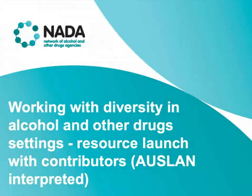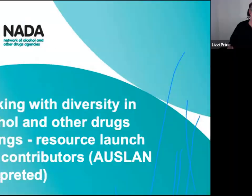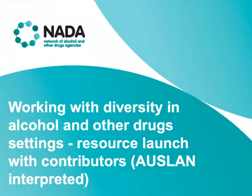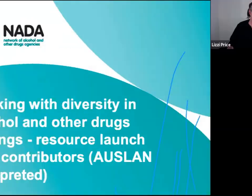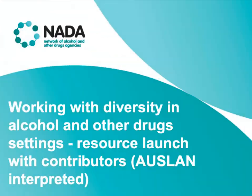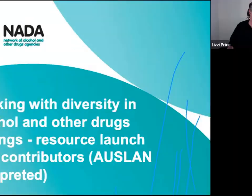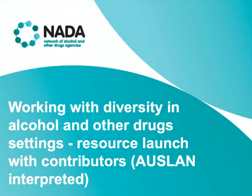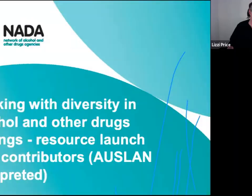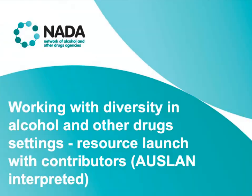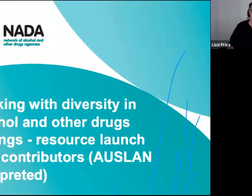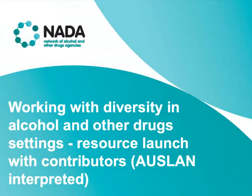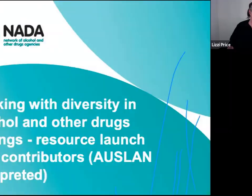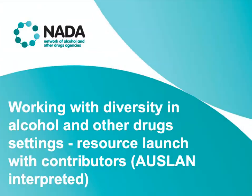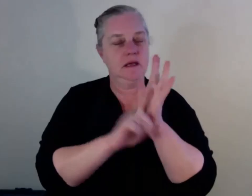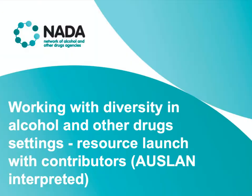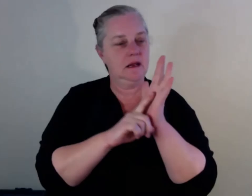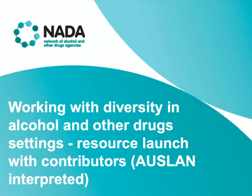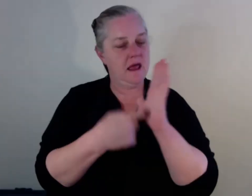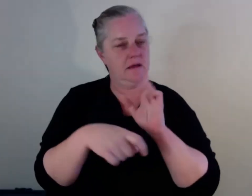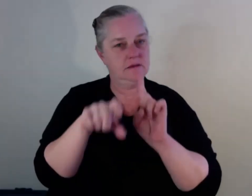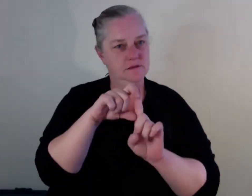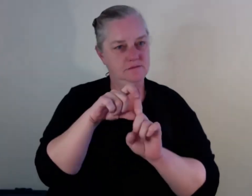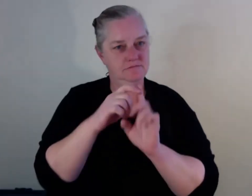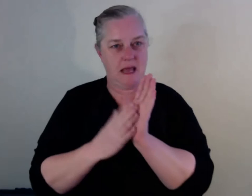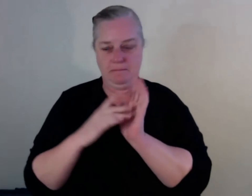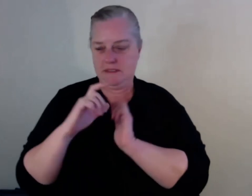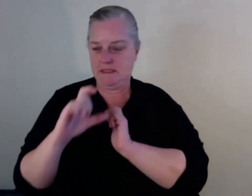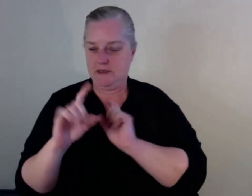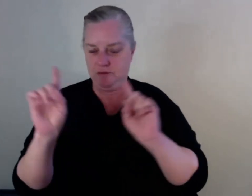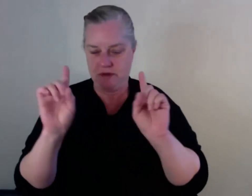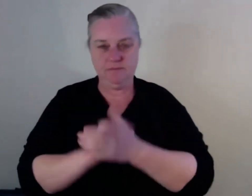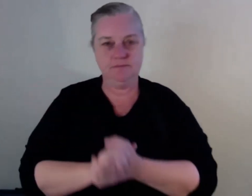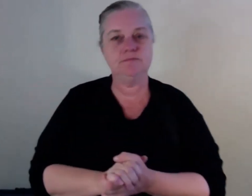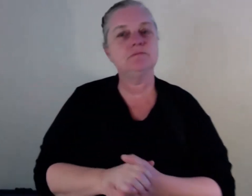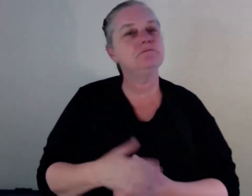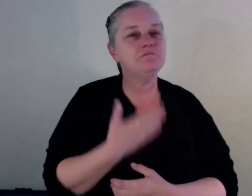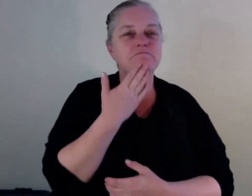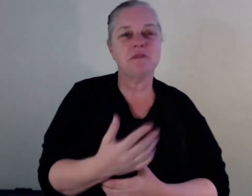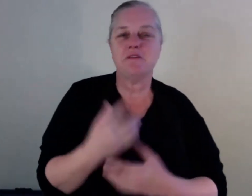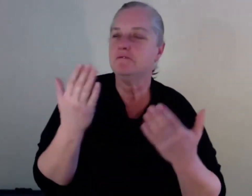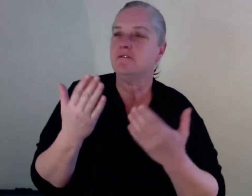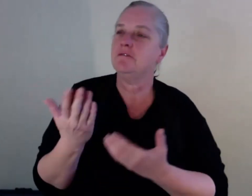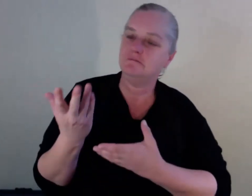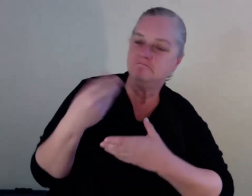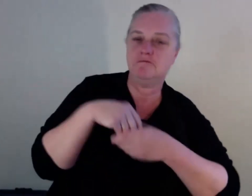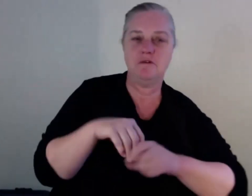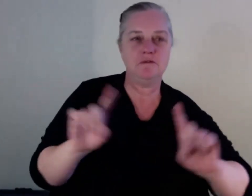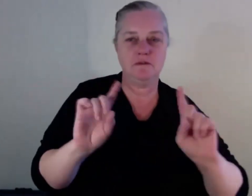Hi everyone. We're currently, this event is to launch the Working with Diversity in Alcohol and